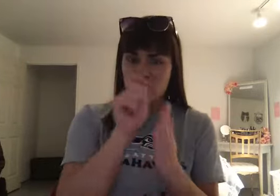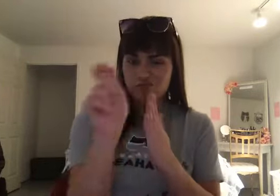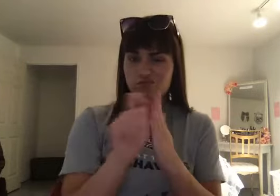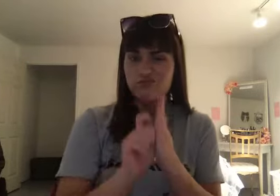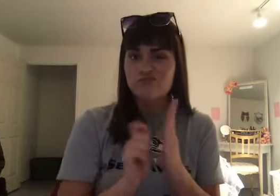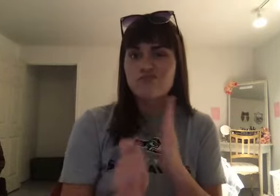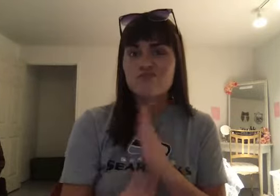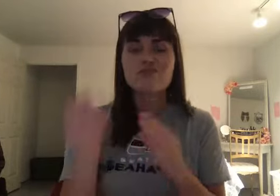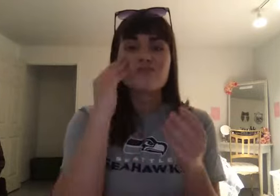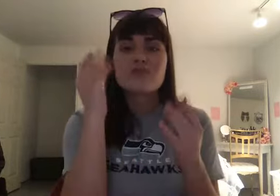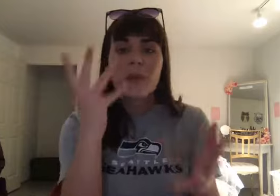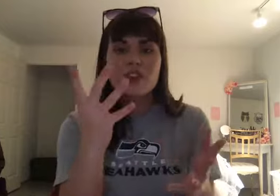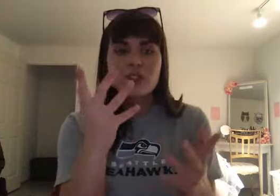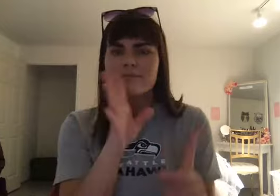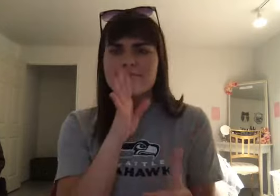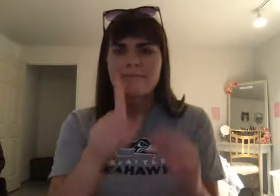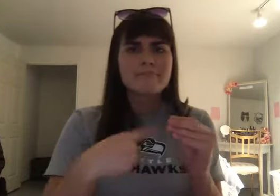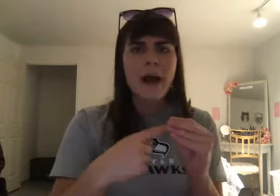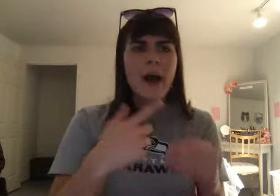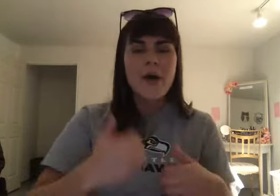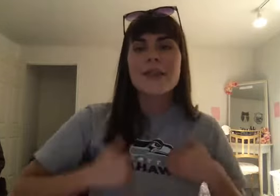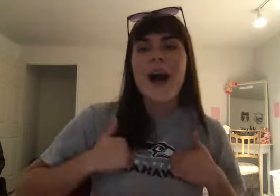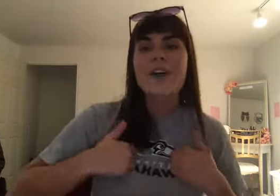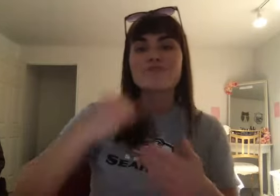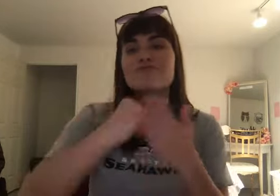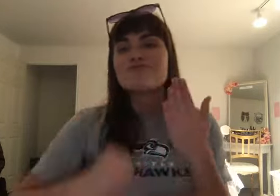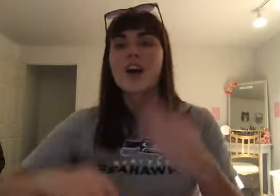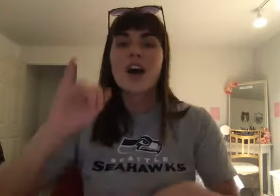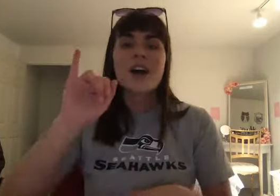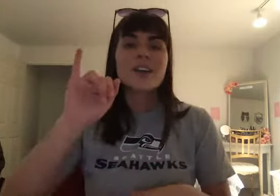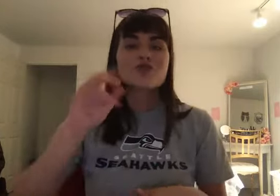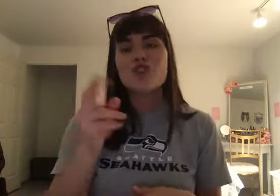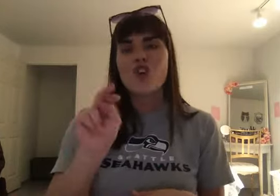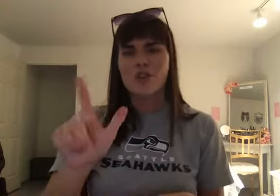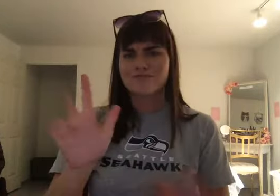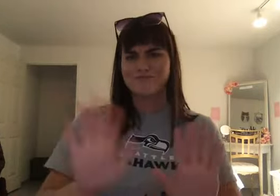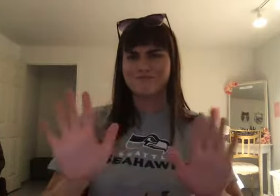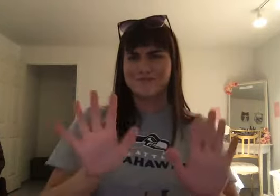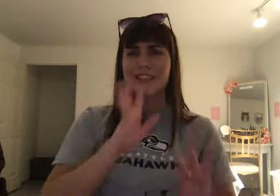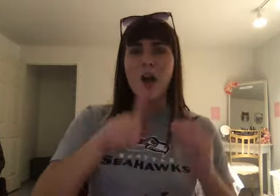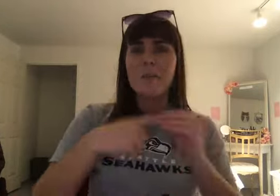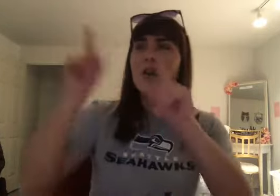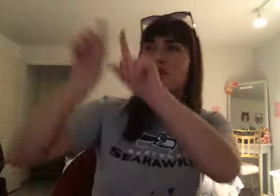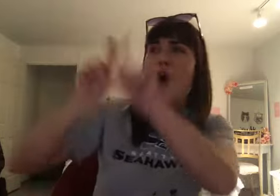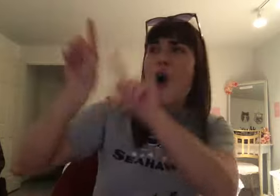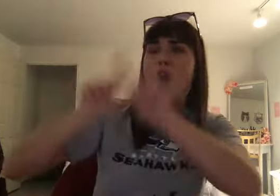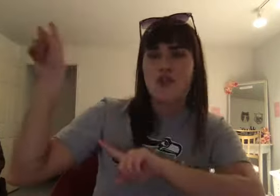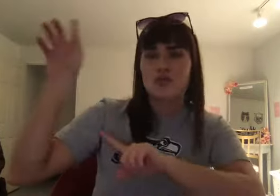information. Weren't just talking about life and writing journals and daily lives. They were talking about astronomy. Looking at the stars. were